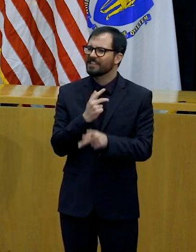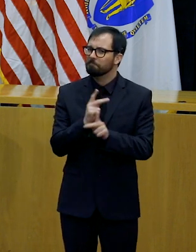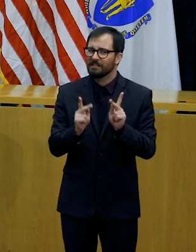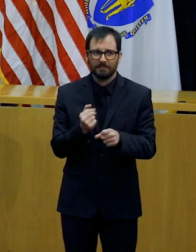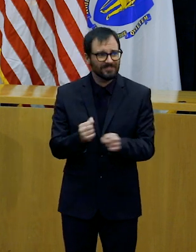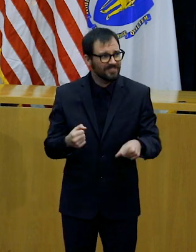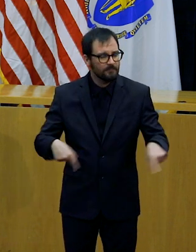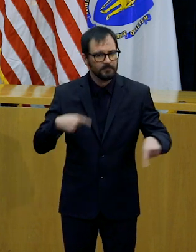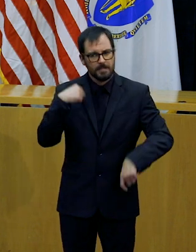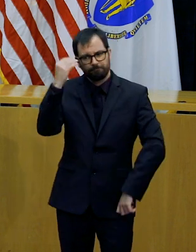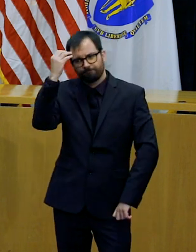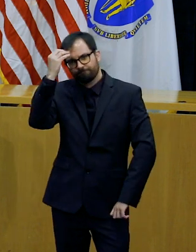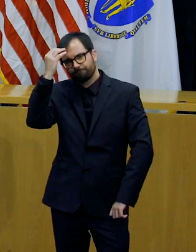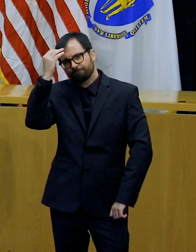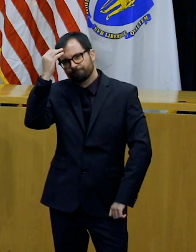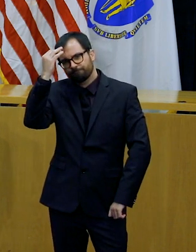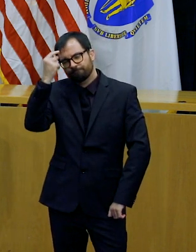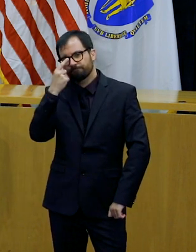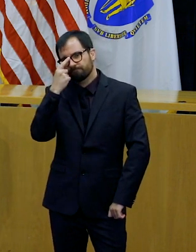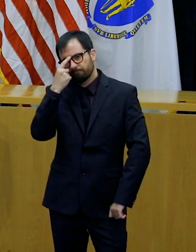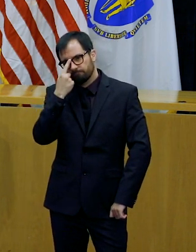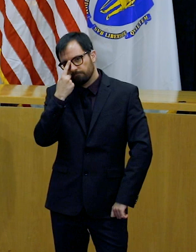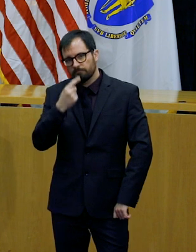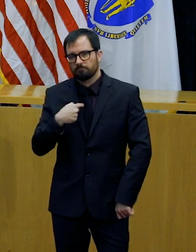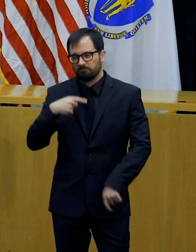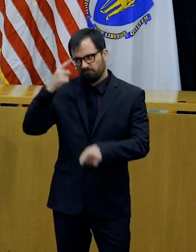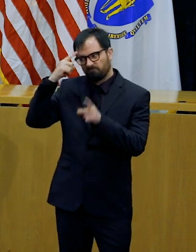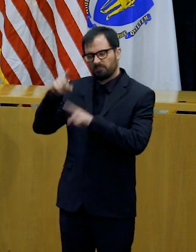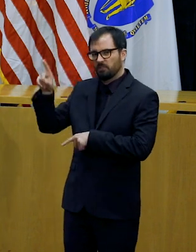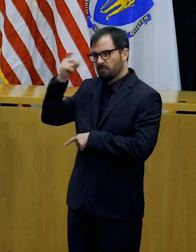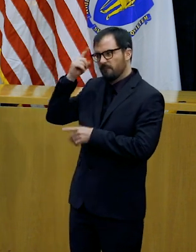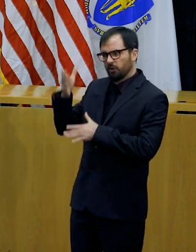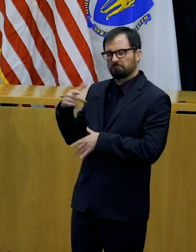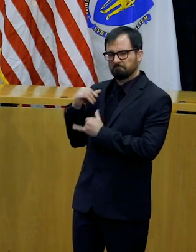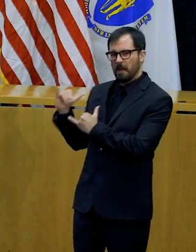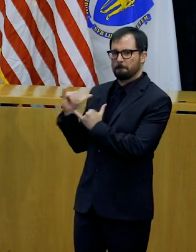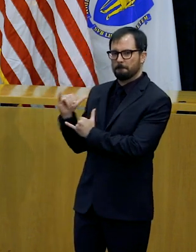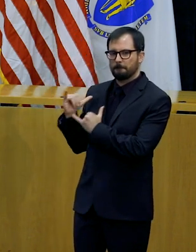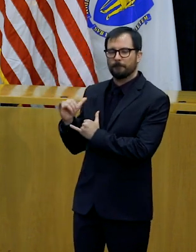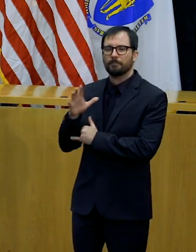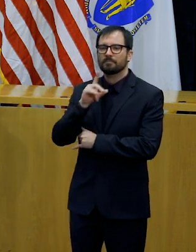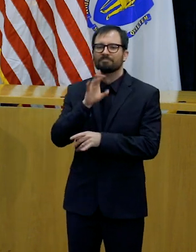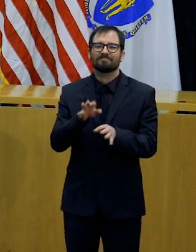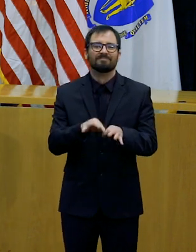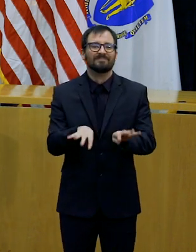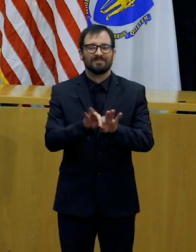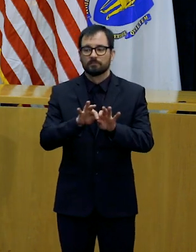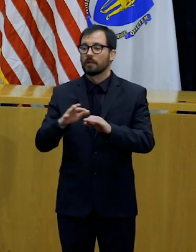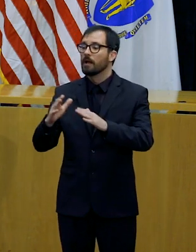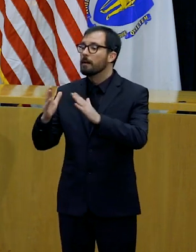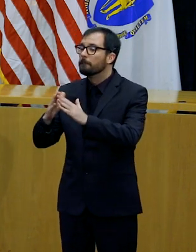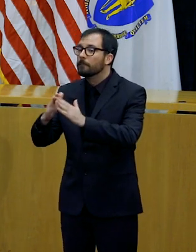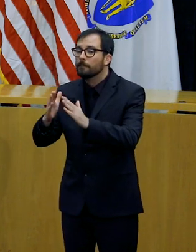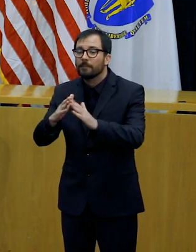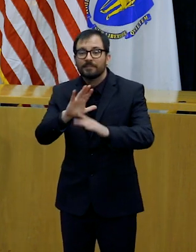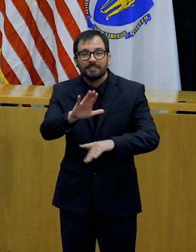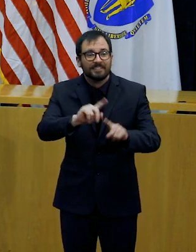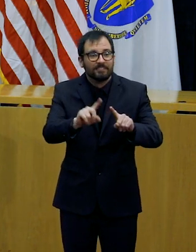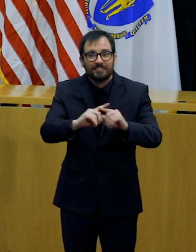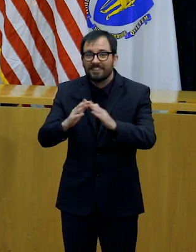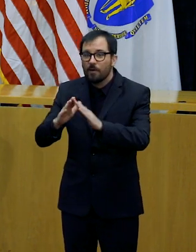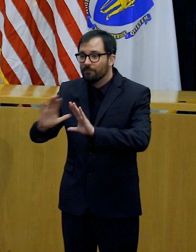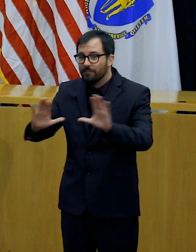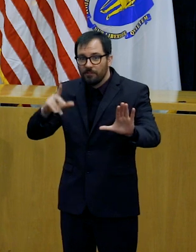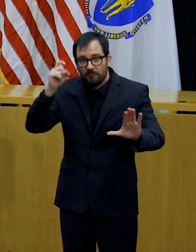couldn't do this without the support and without the work with our partners at the local level. Overnight, just for instance,